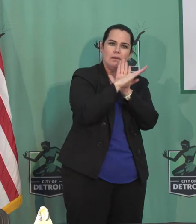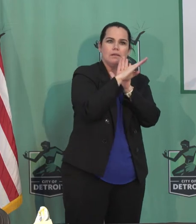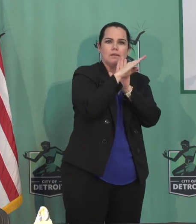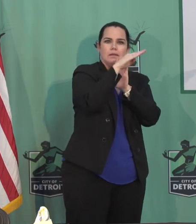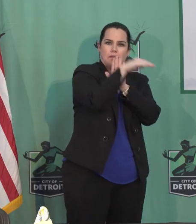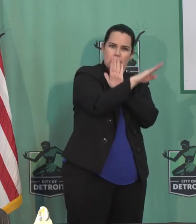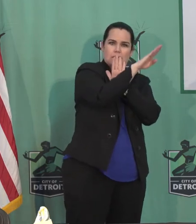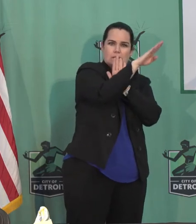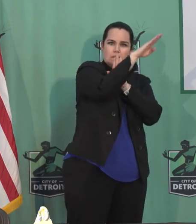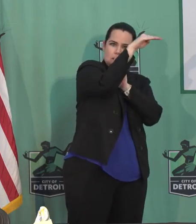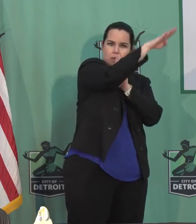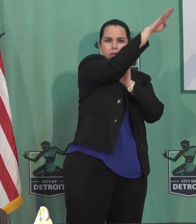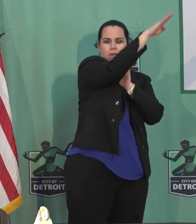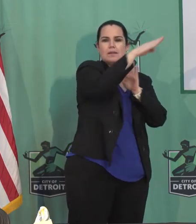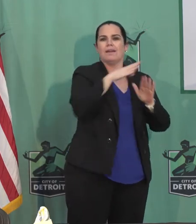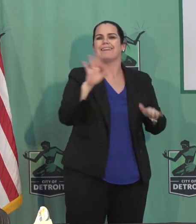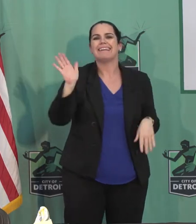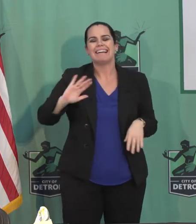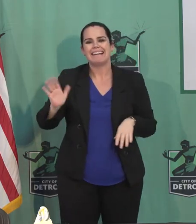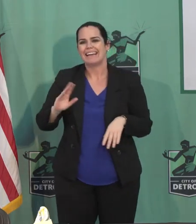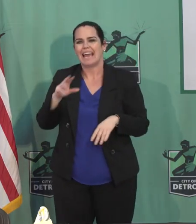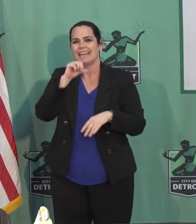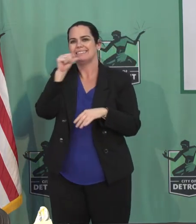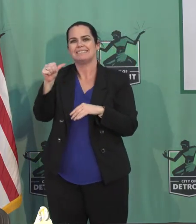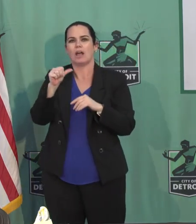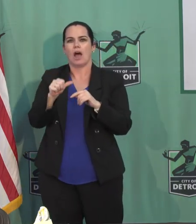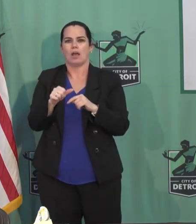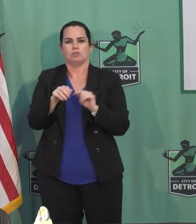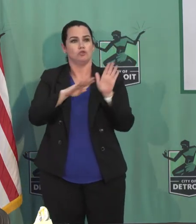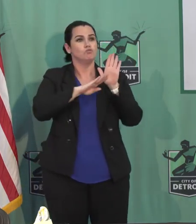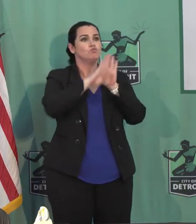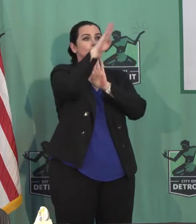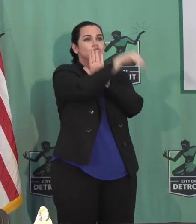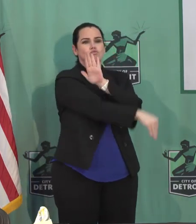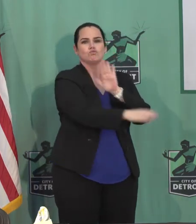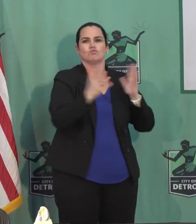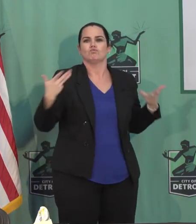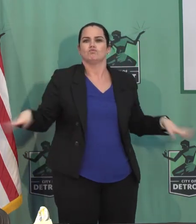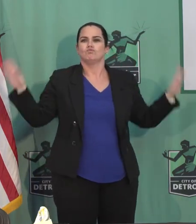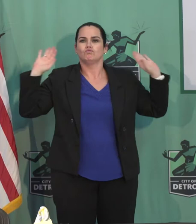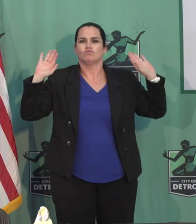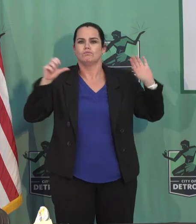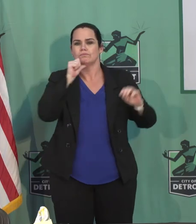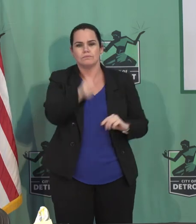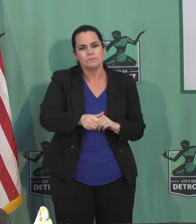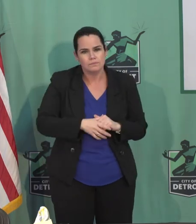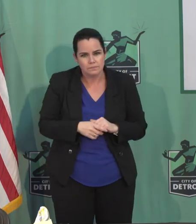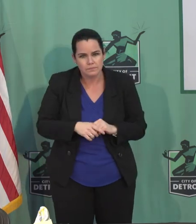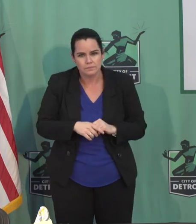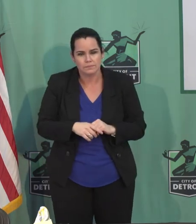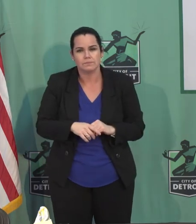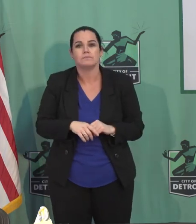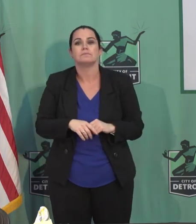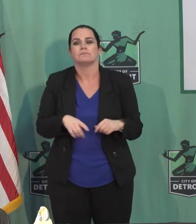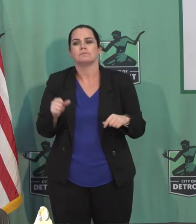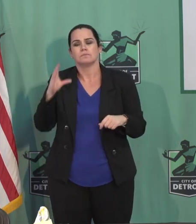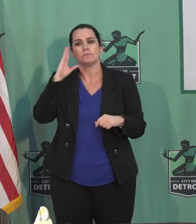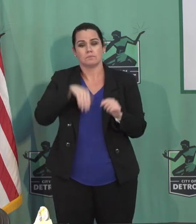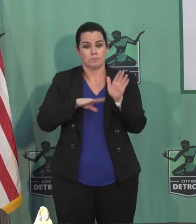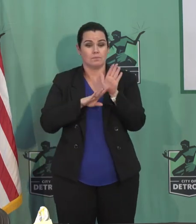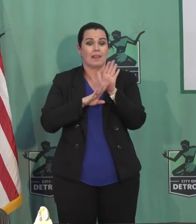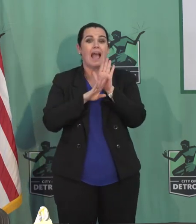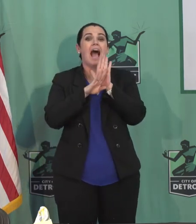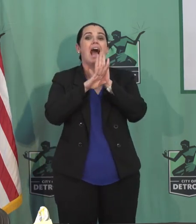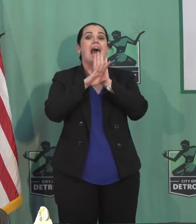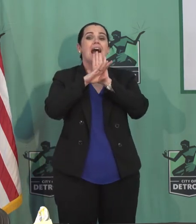it came up. It doesn't go in a straight curve. And there's no doubt that what happens is it starts to go